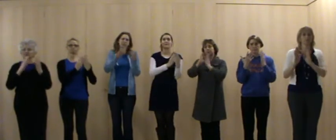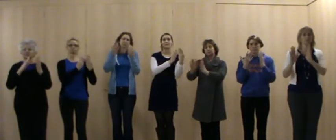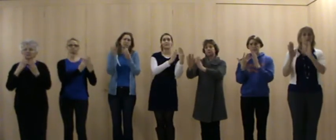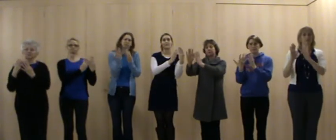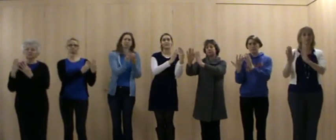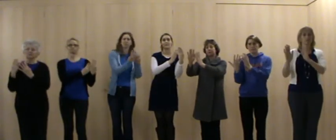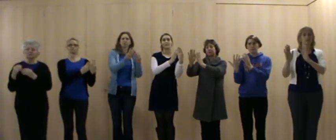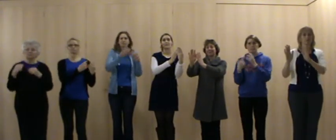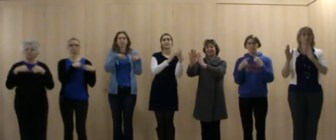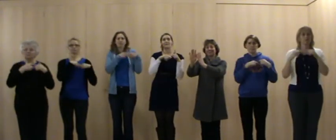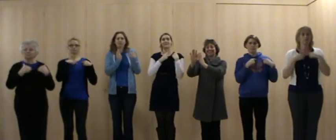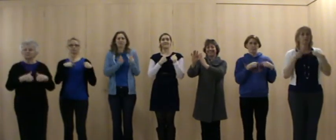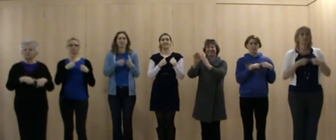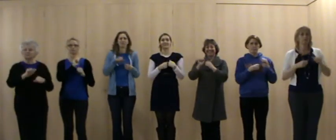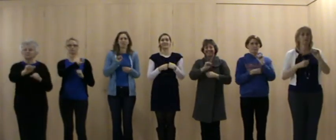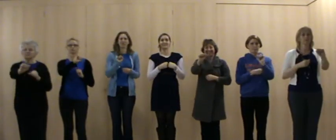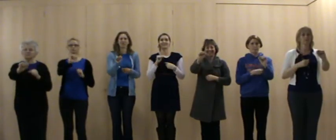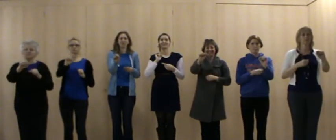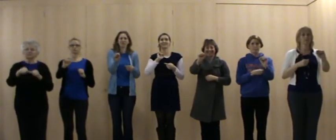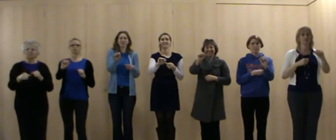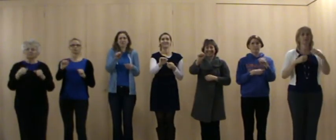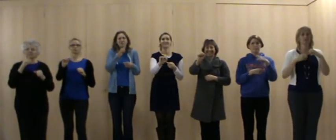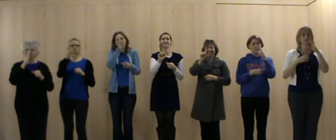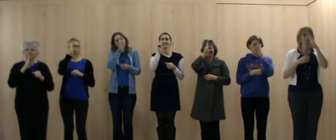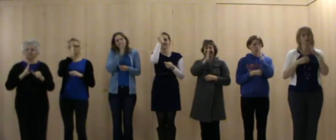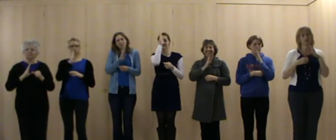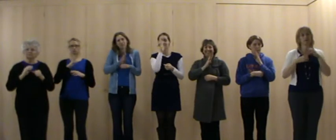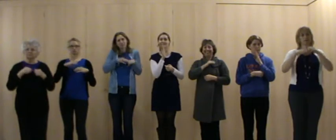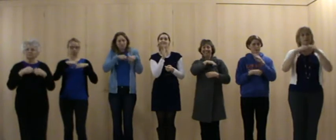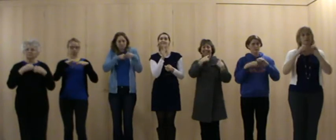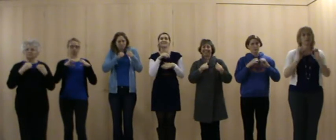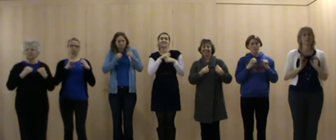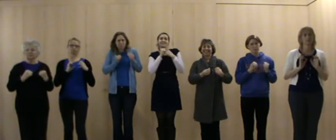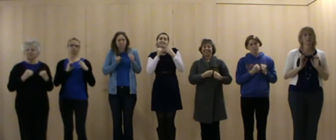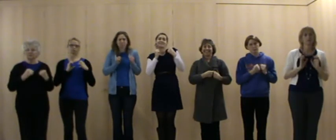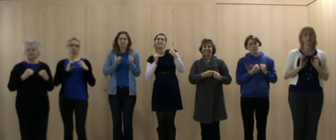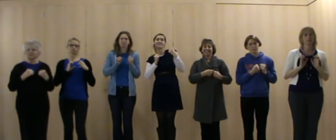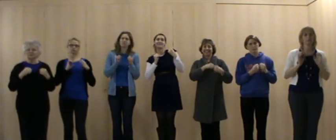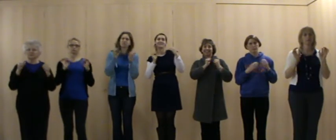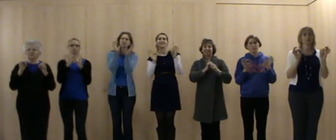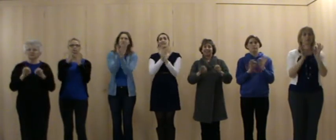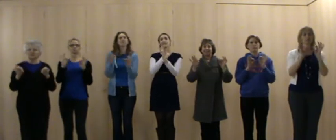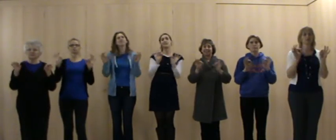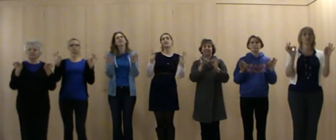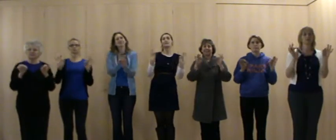And although your heart is breaking, make it sing this